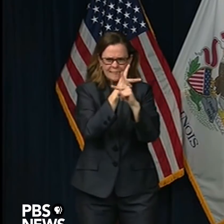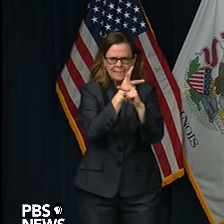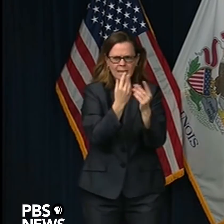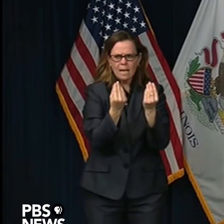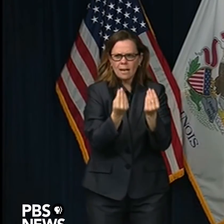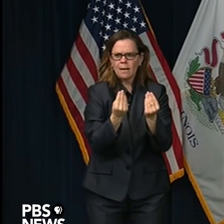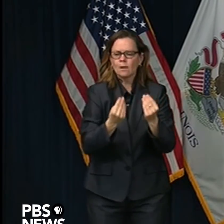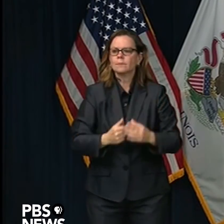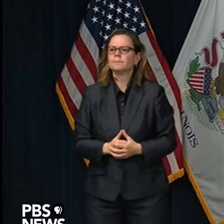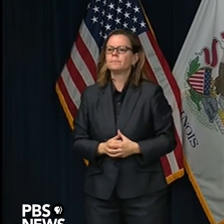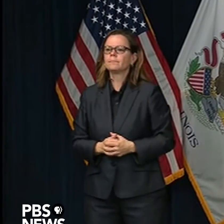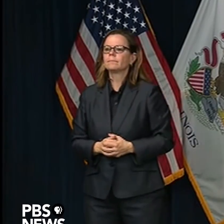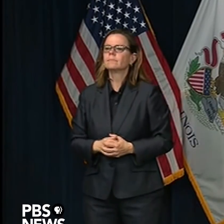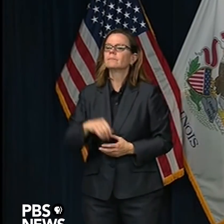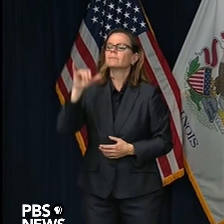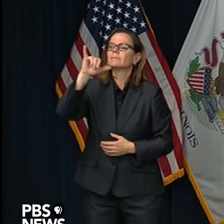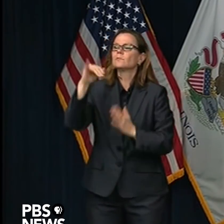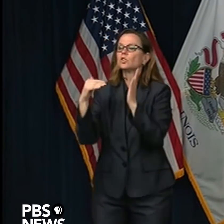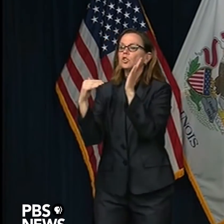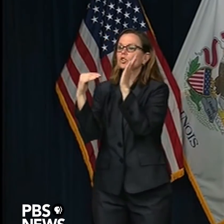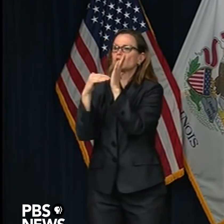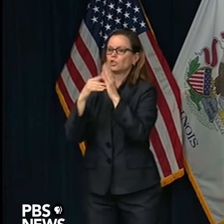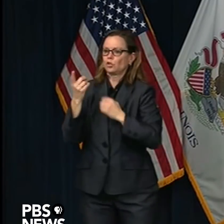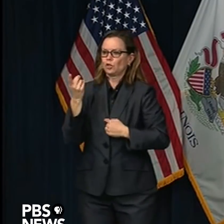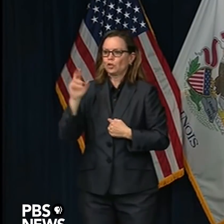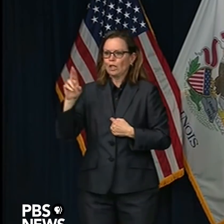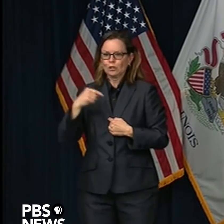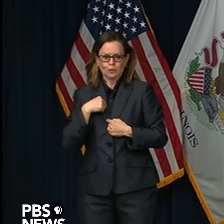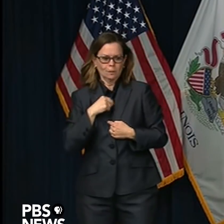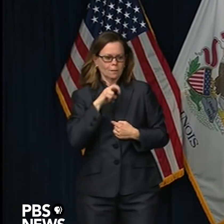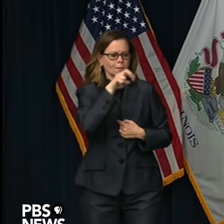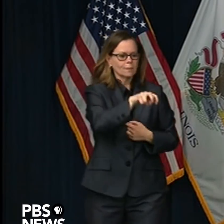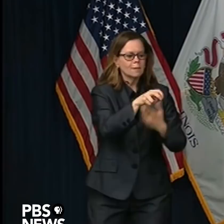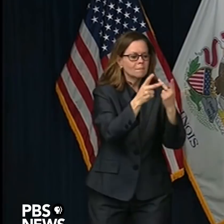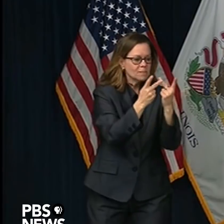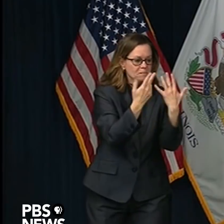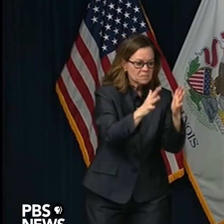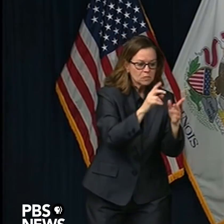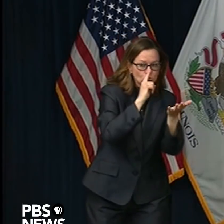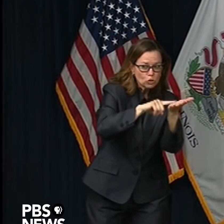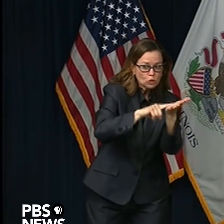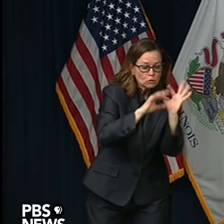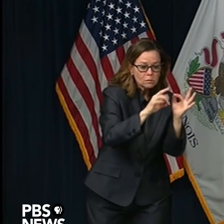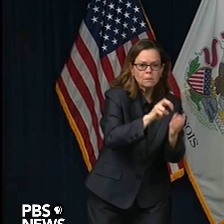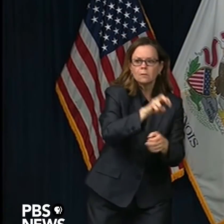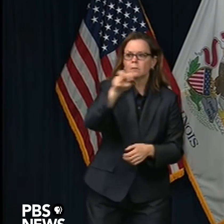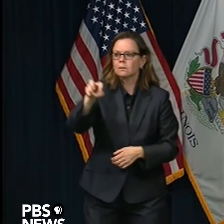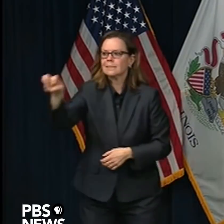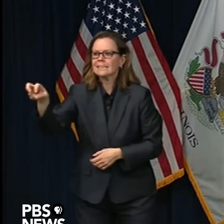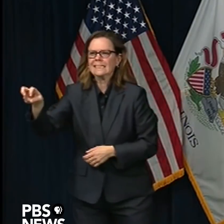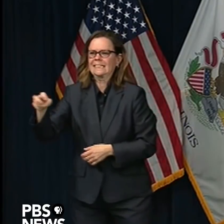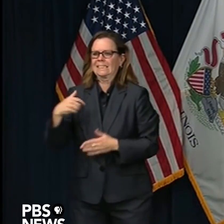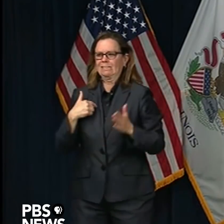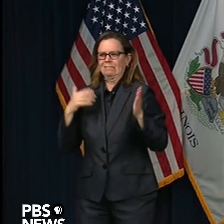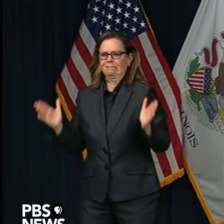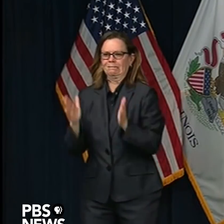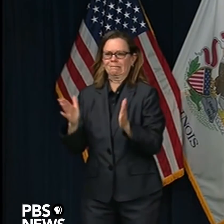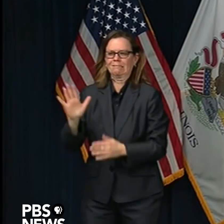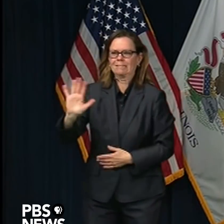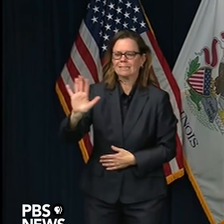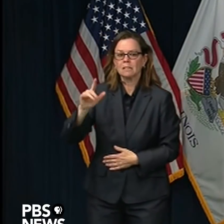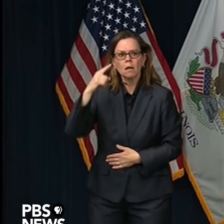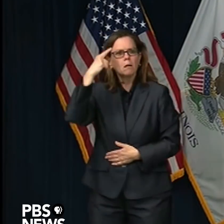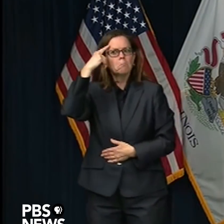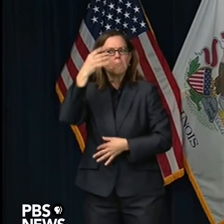people in terms of trying to figure out if there would be a need for evaluation, if it could be done on site instead of transferring to a